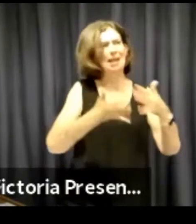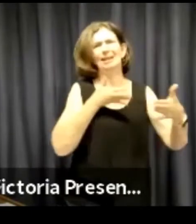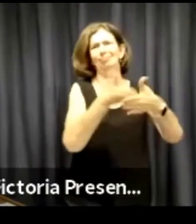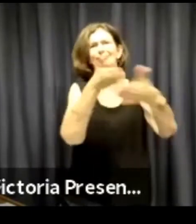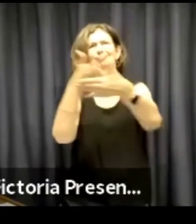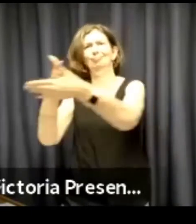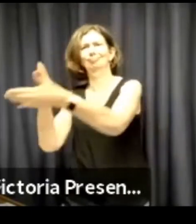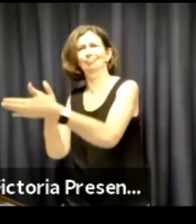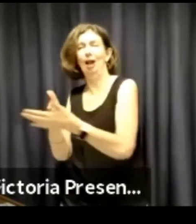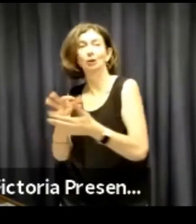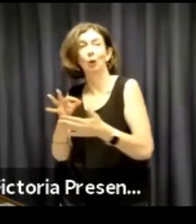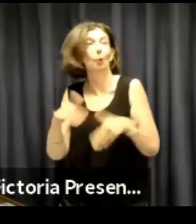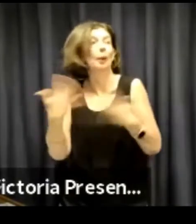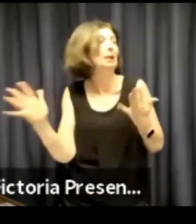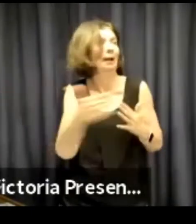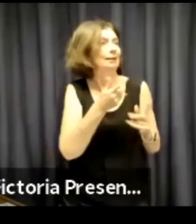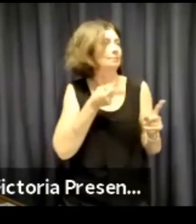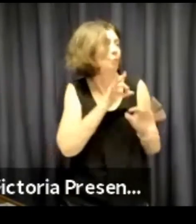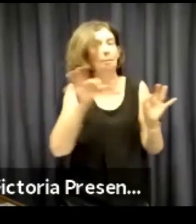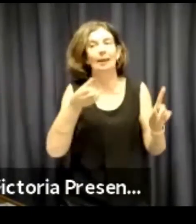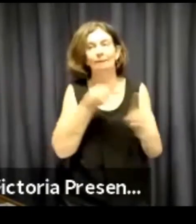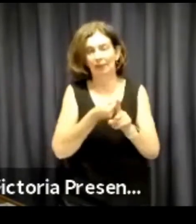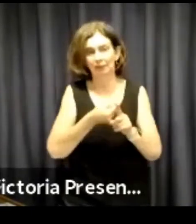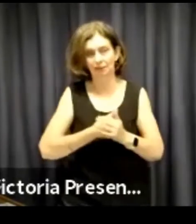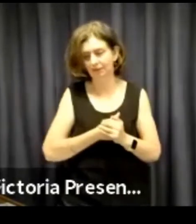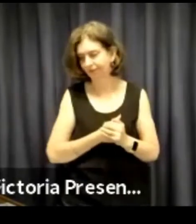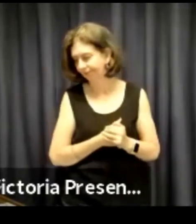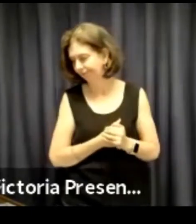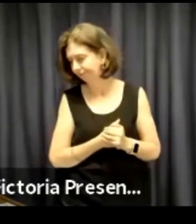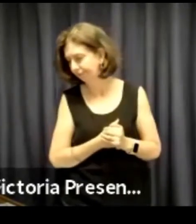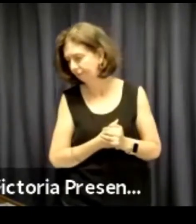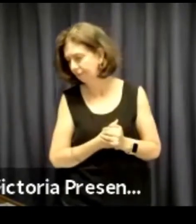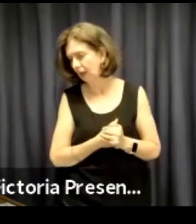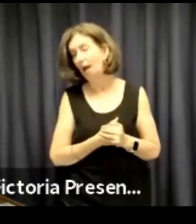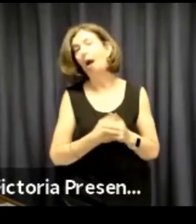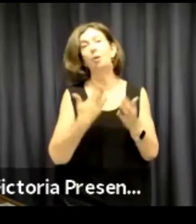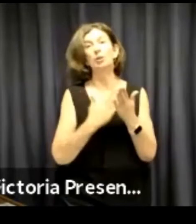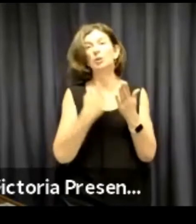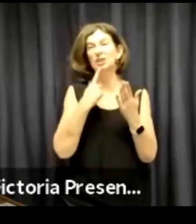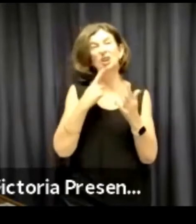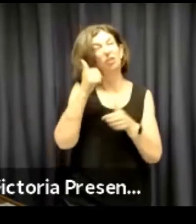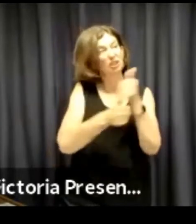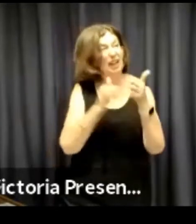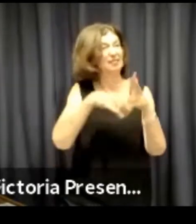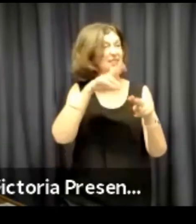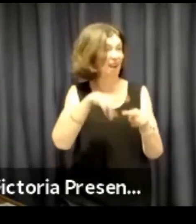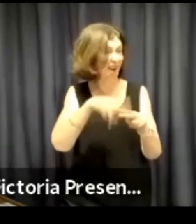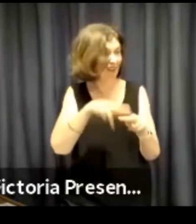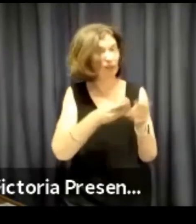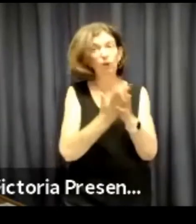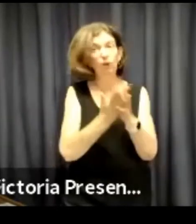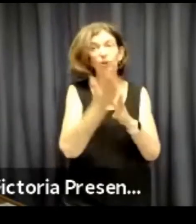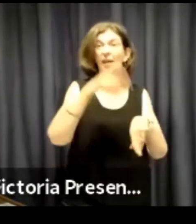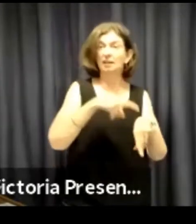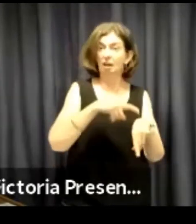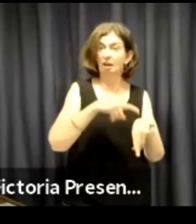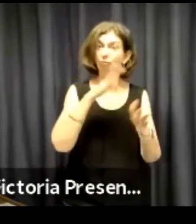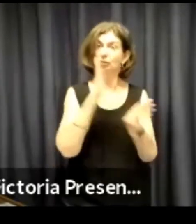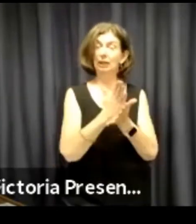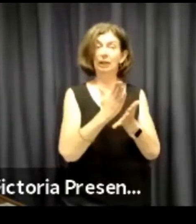with COVID, barriers to accessing interpreters, there's been a wide range of impacts. I would like